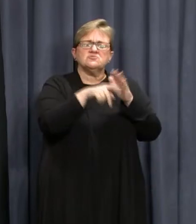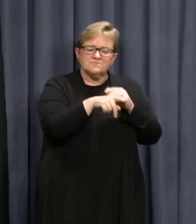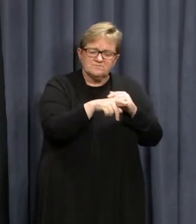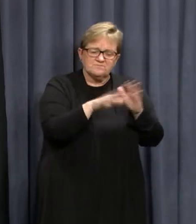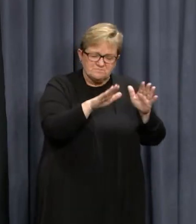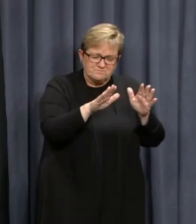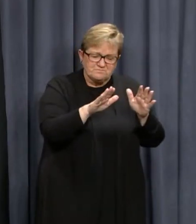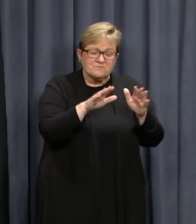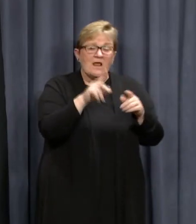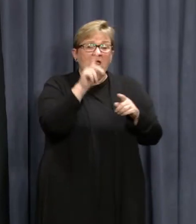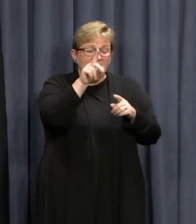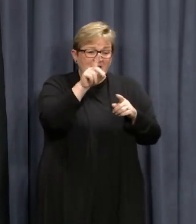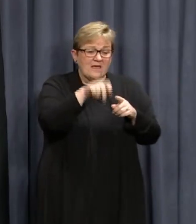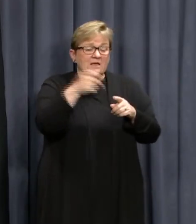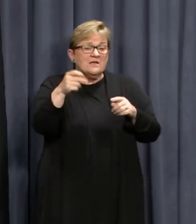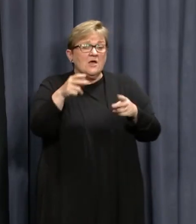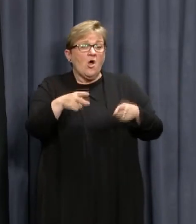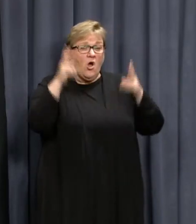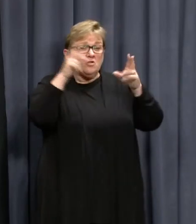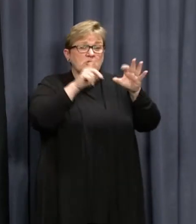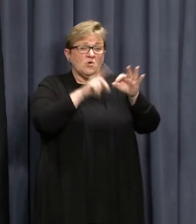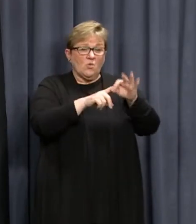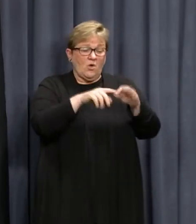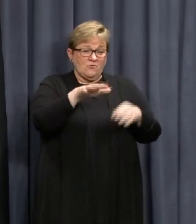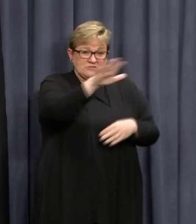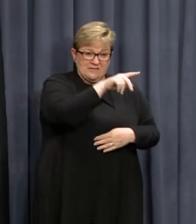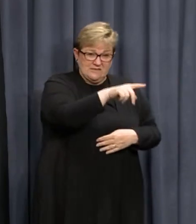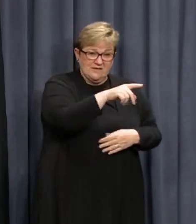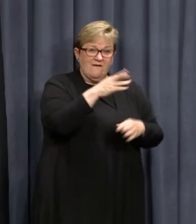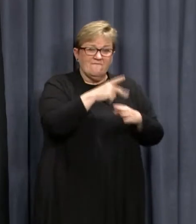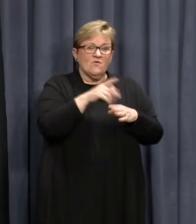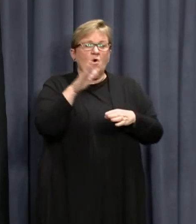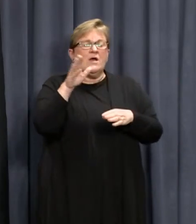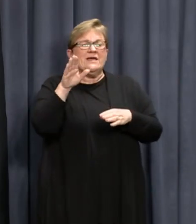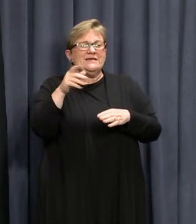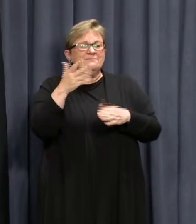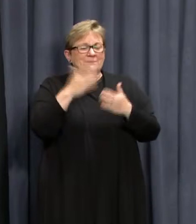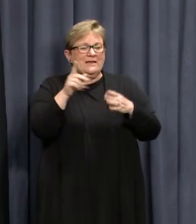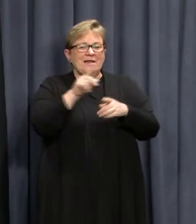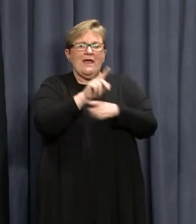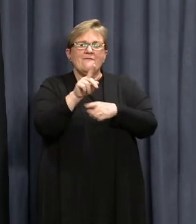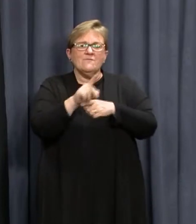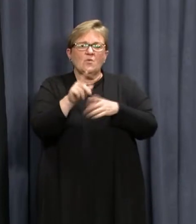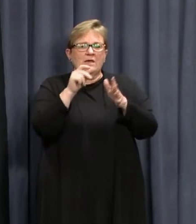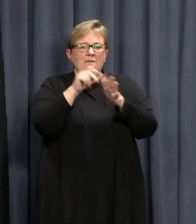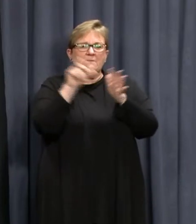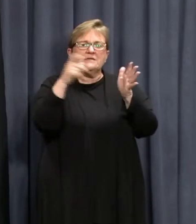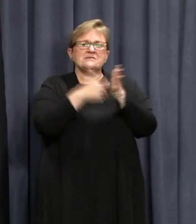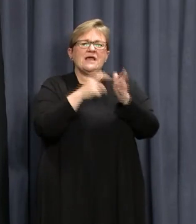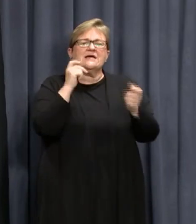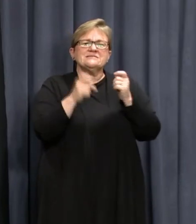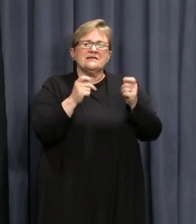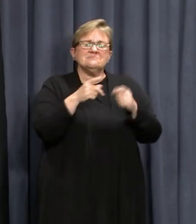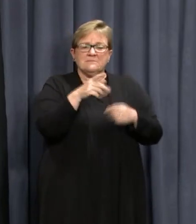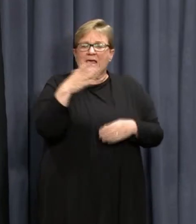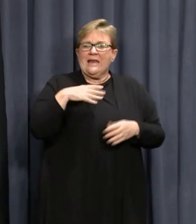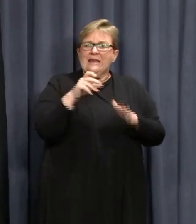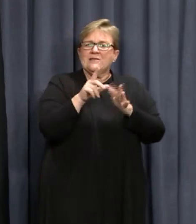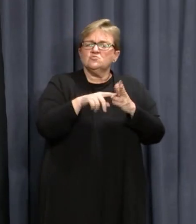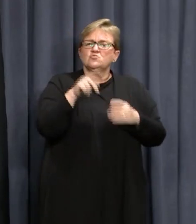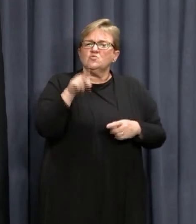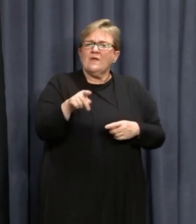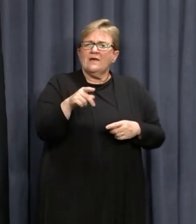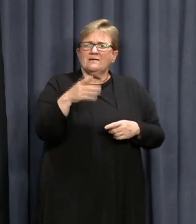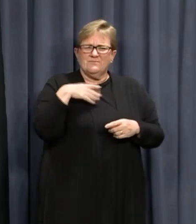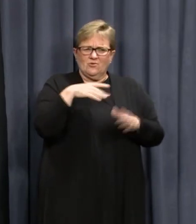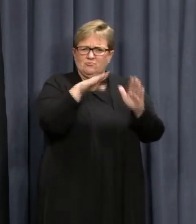He then went to a hotel quarantine facility for his weekly PCR test under the requirement we have in